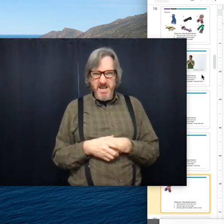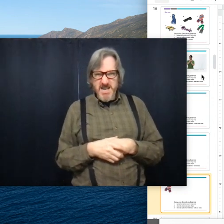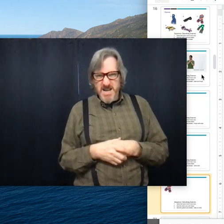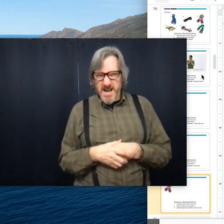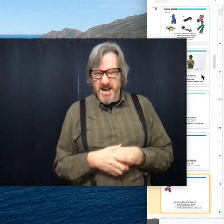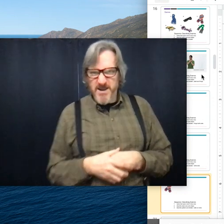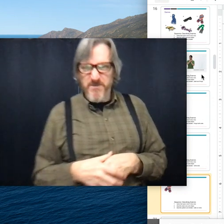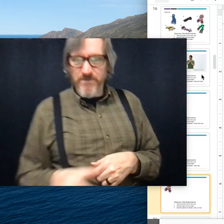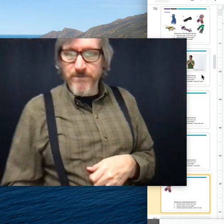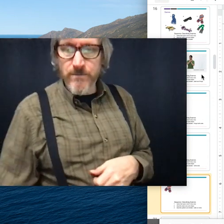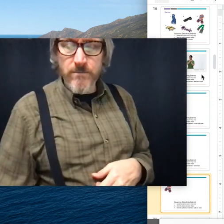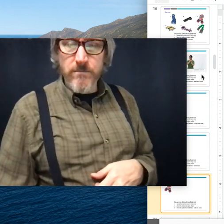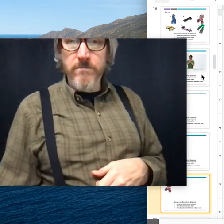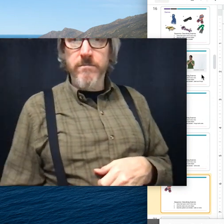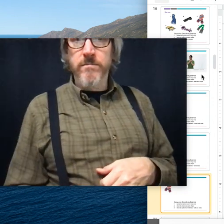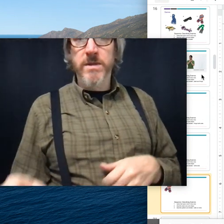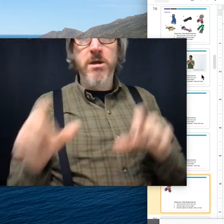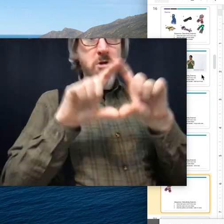choice. Um,